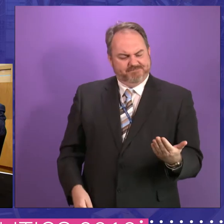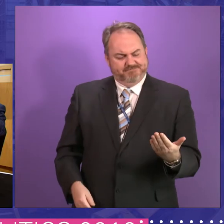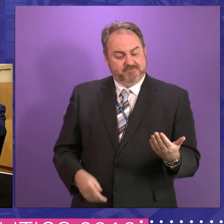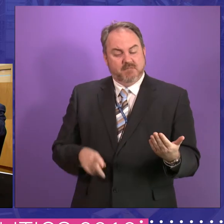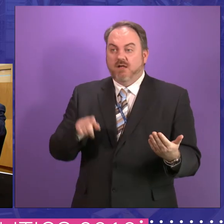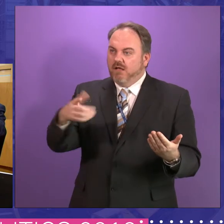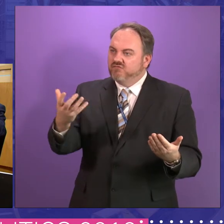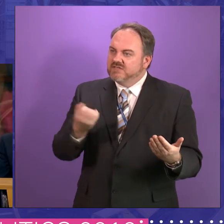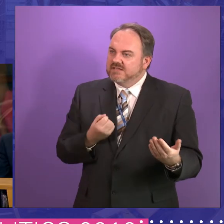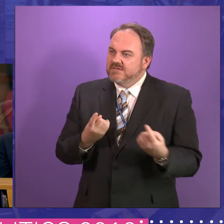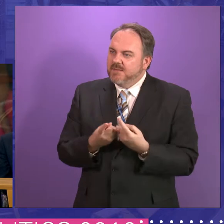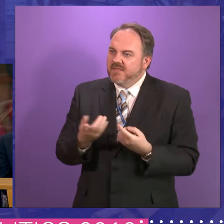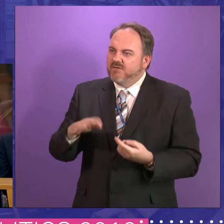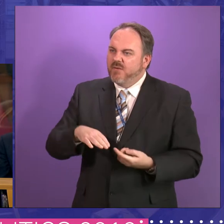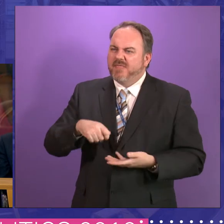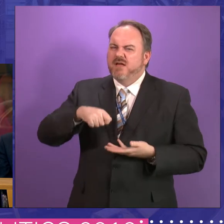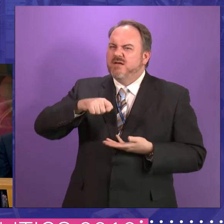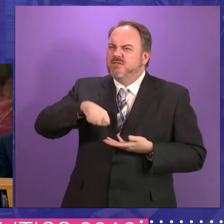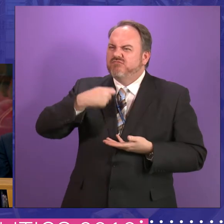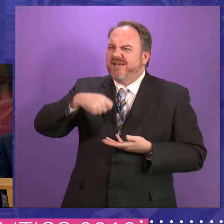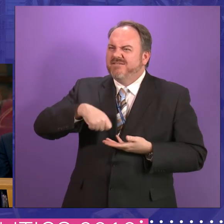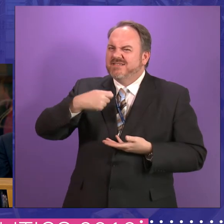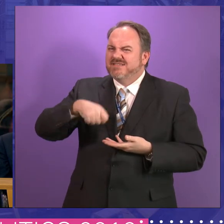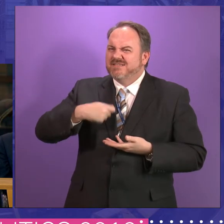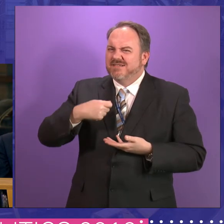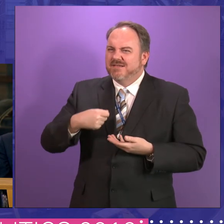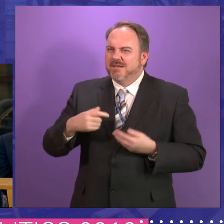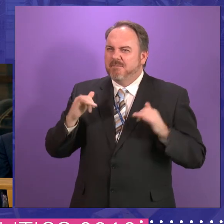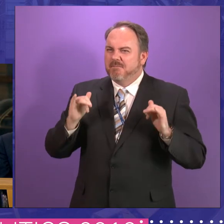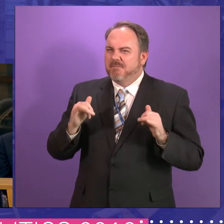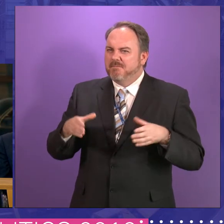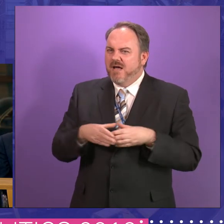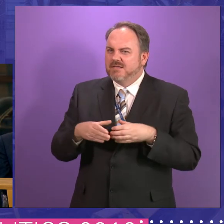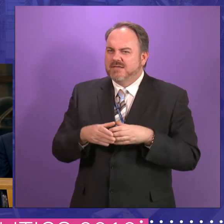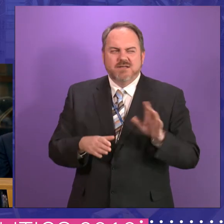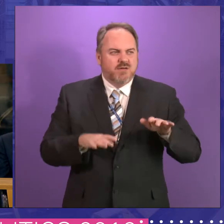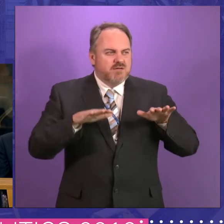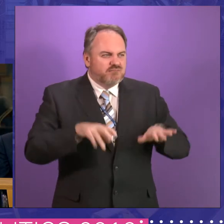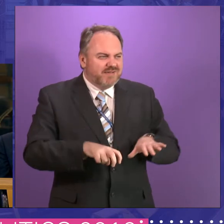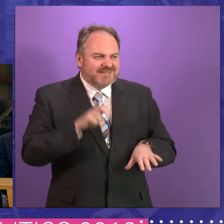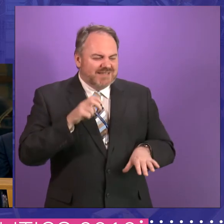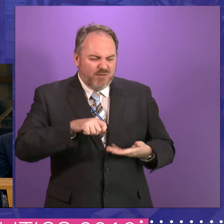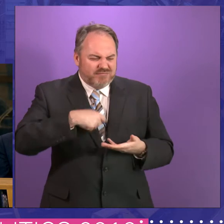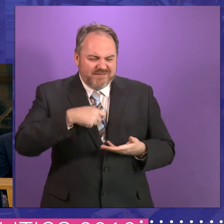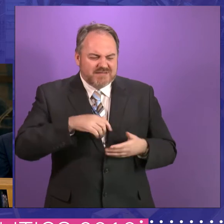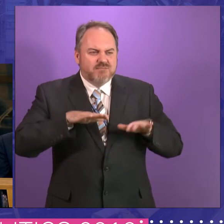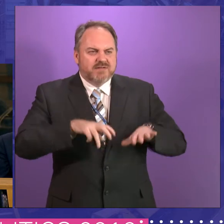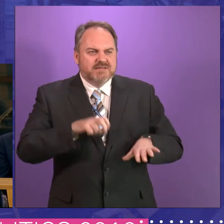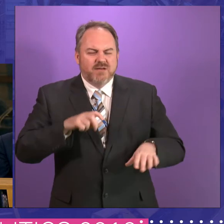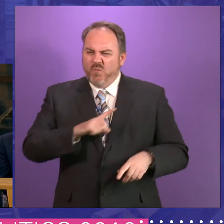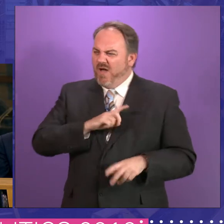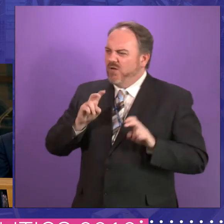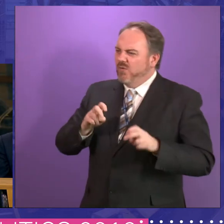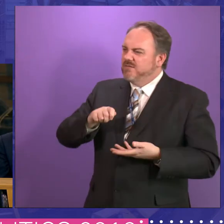I see you've got a message from the breakfast party. And I said, no. I said, isn't it called the Brexit party? And I said, why do you call it the